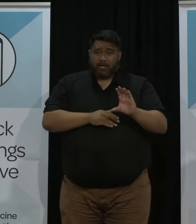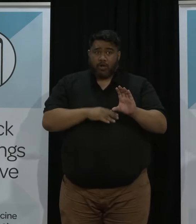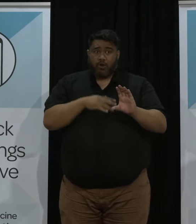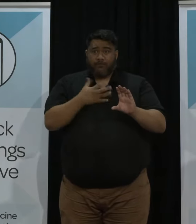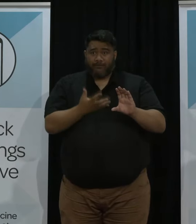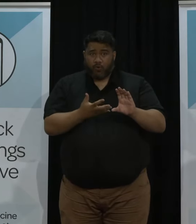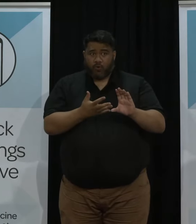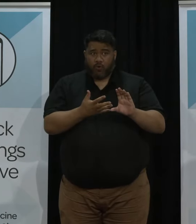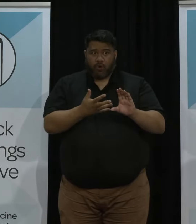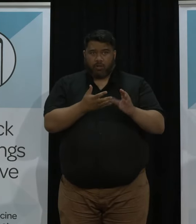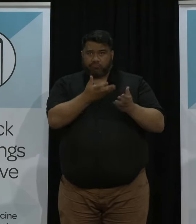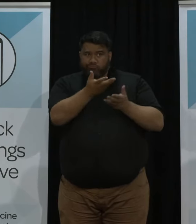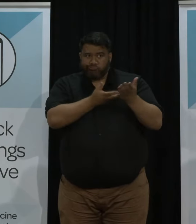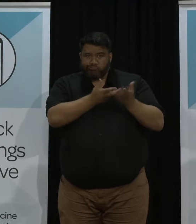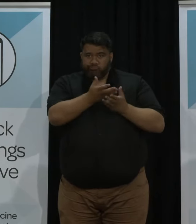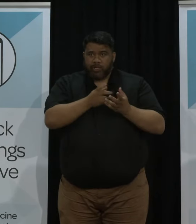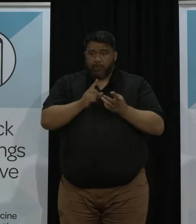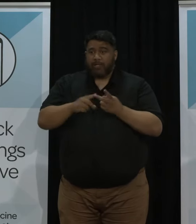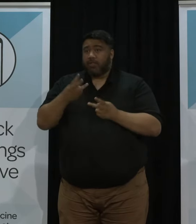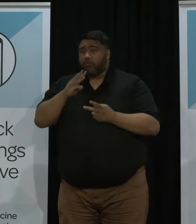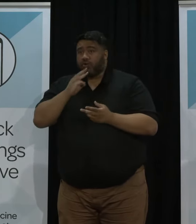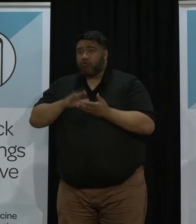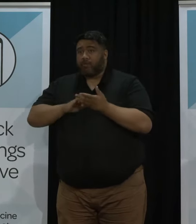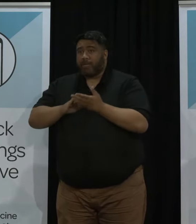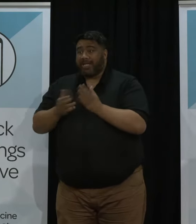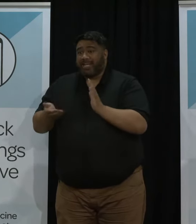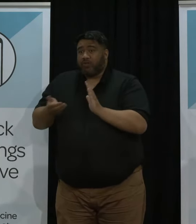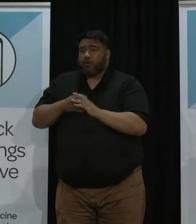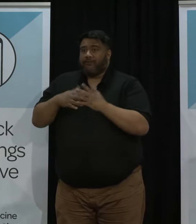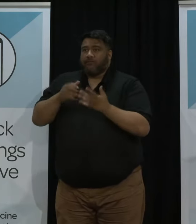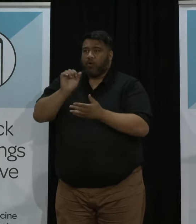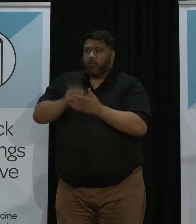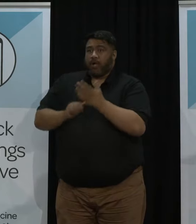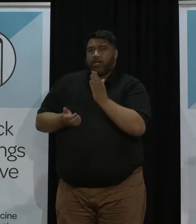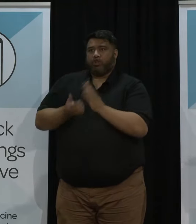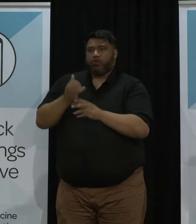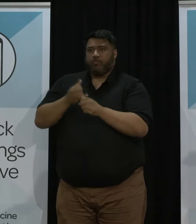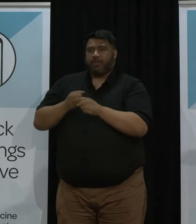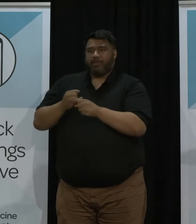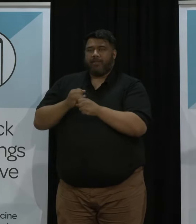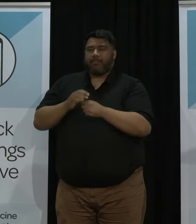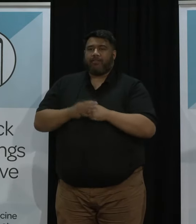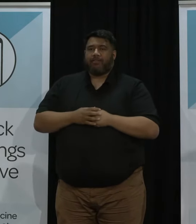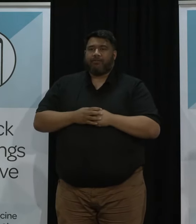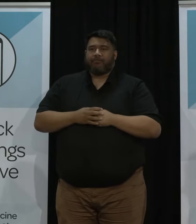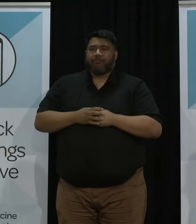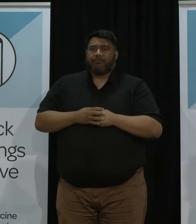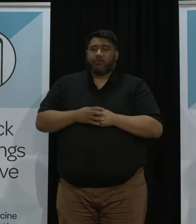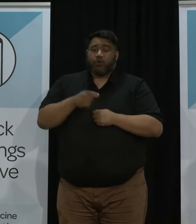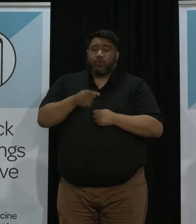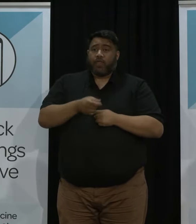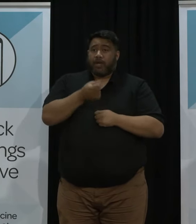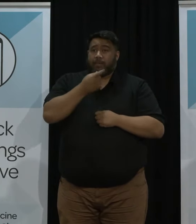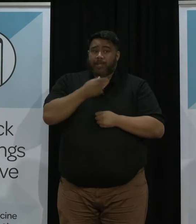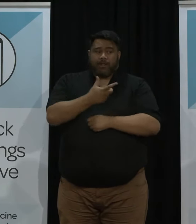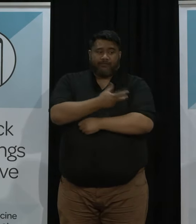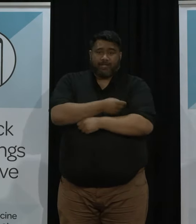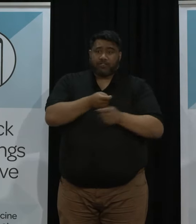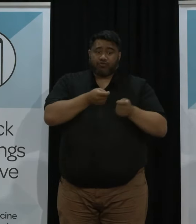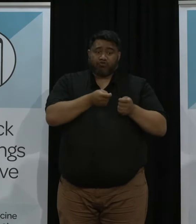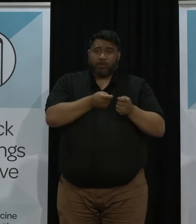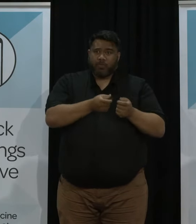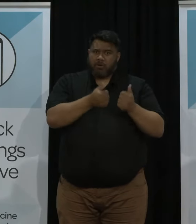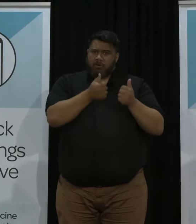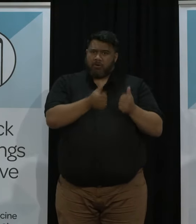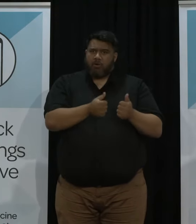more COVID-19 therapeutics Treatments are but only one part of our plan We must continue with all the